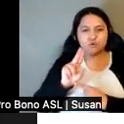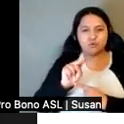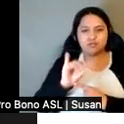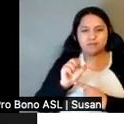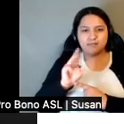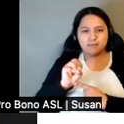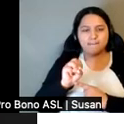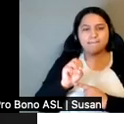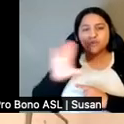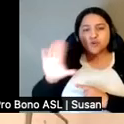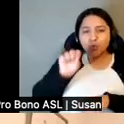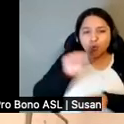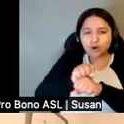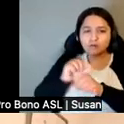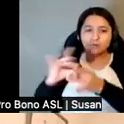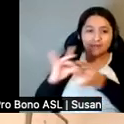it?